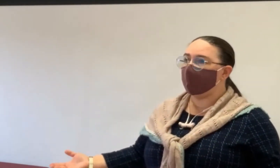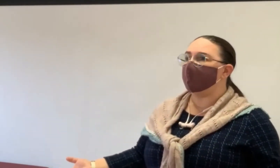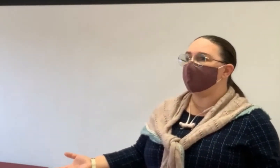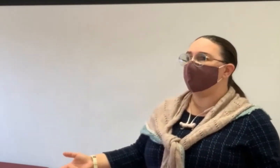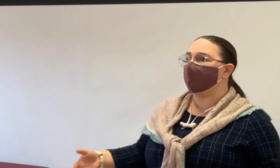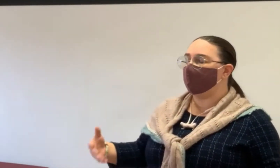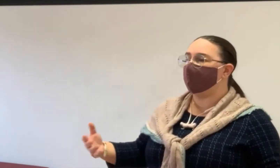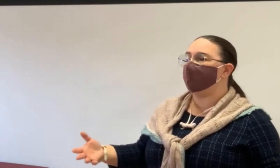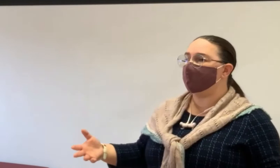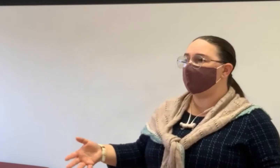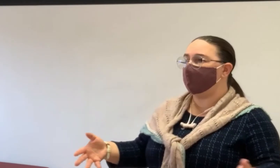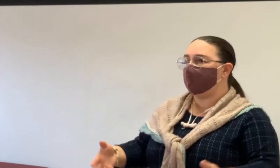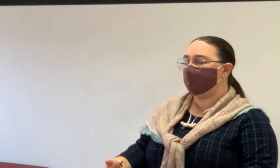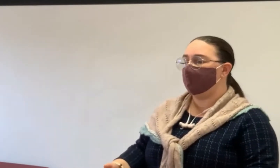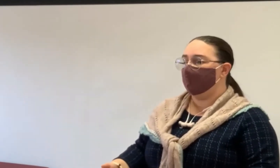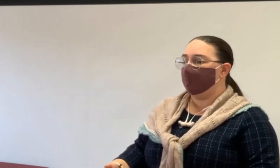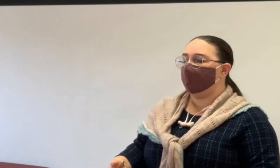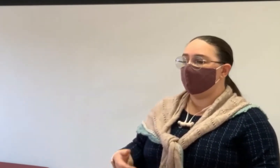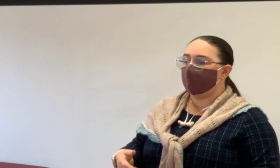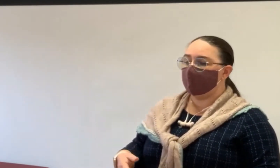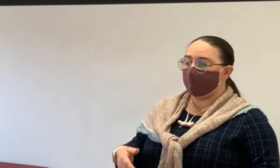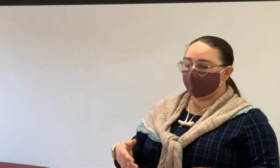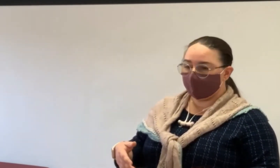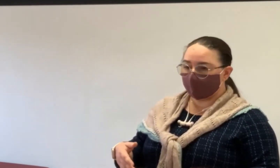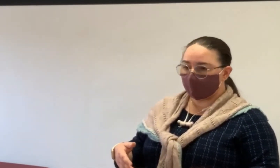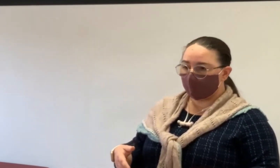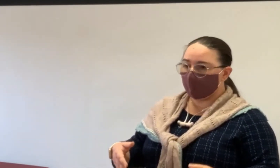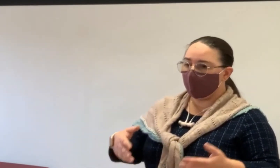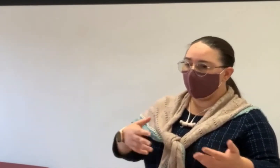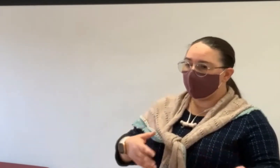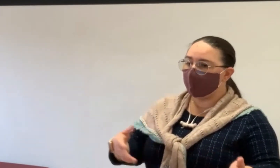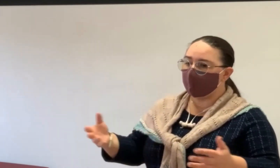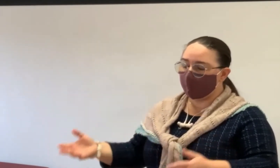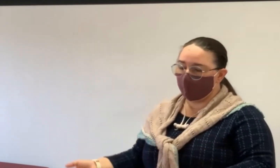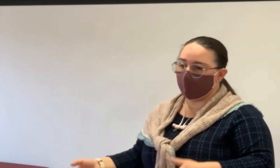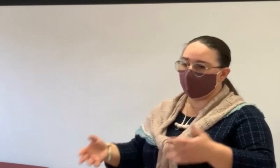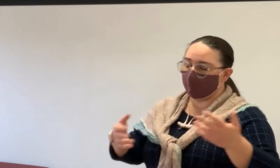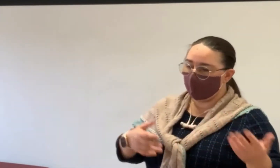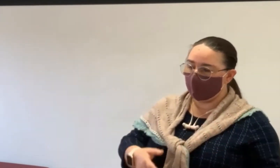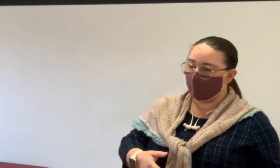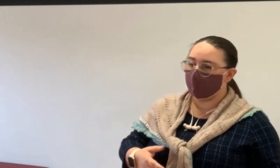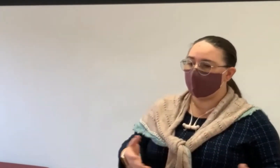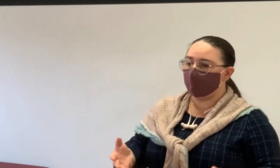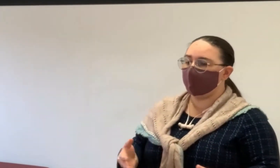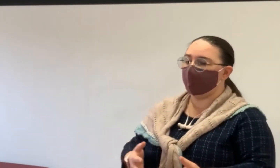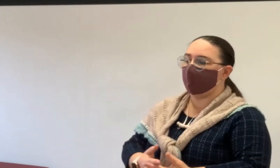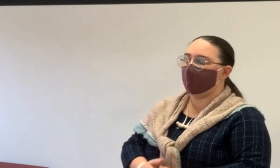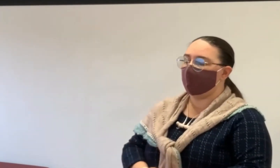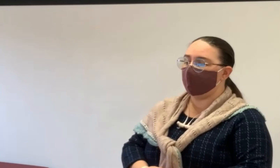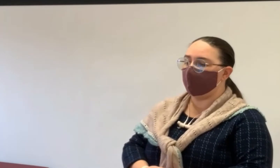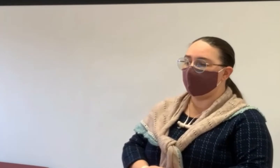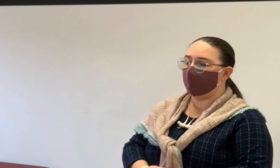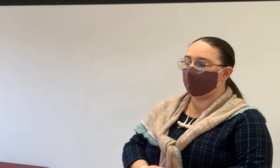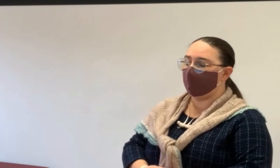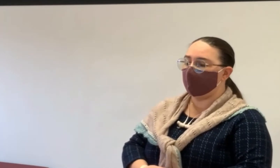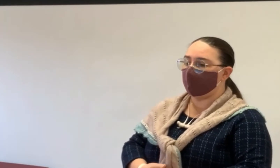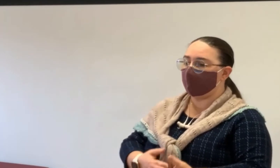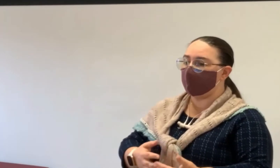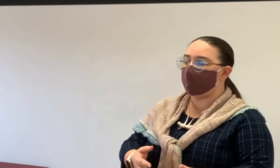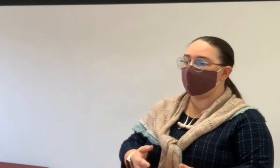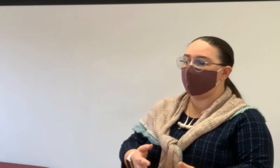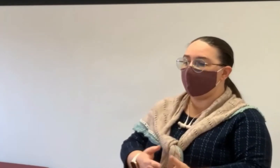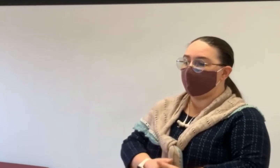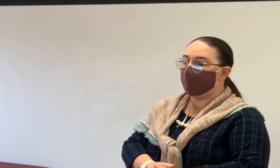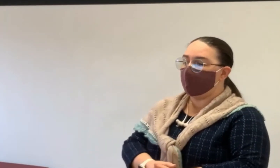the public in general understands real estate, whether it's real estate you own or that you want to own if you are